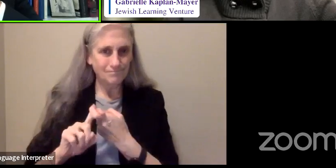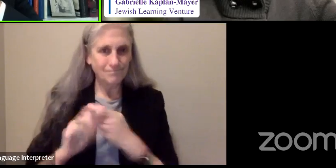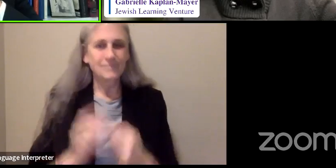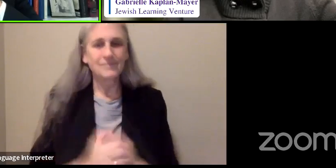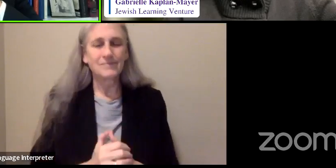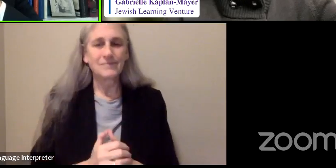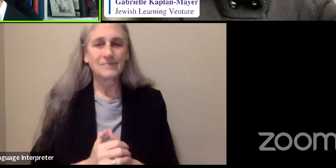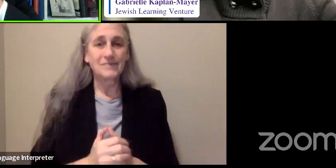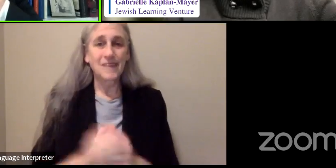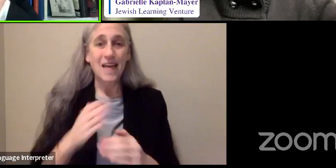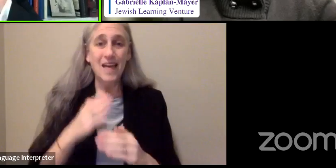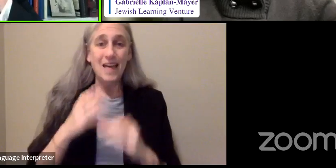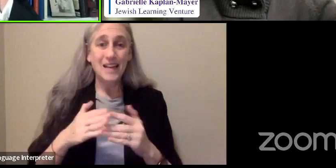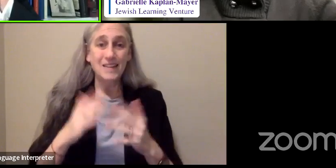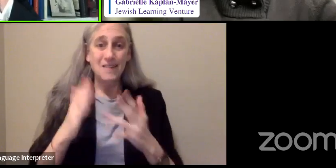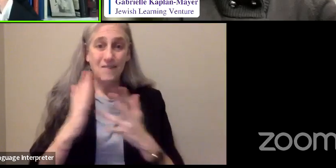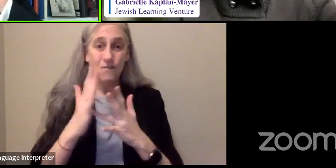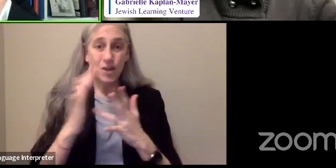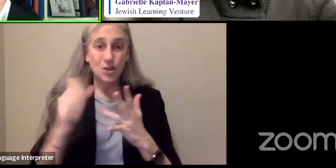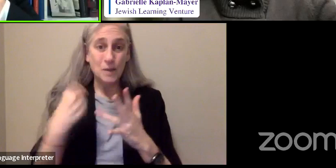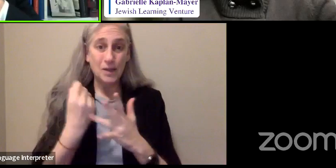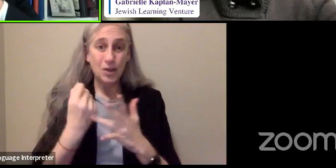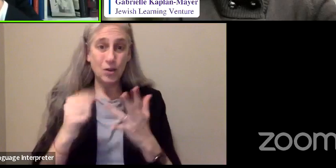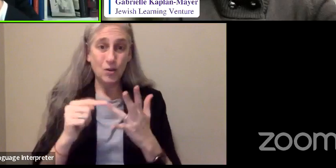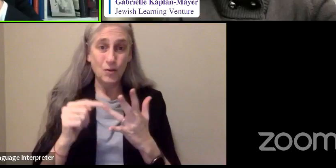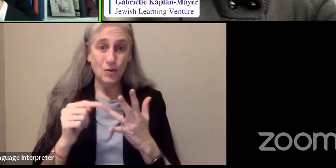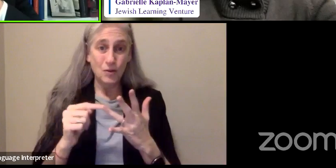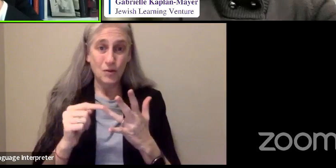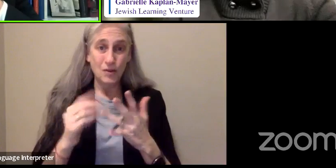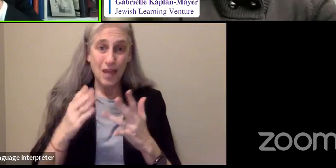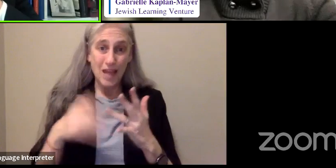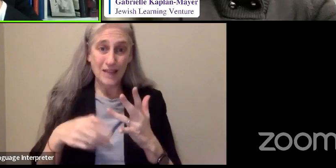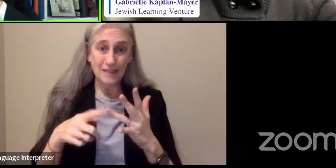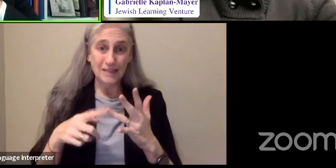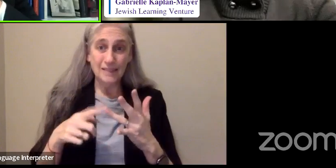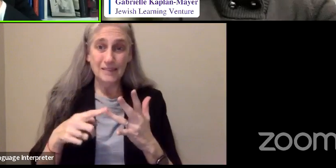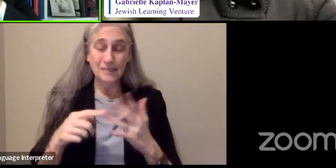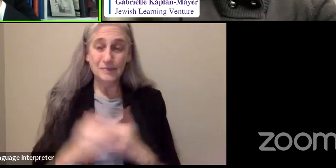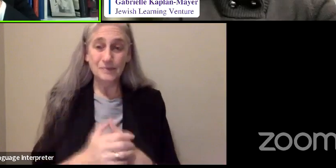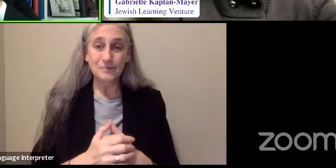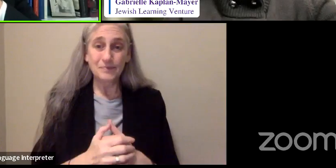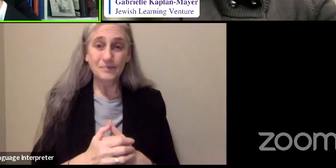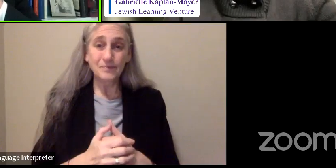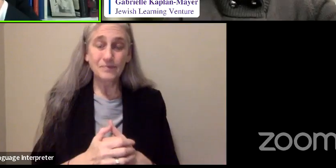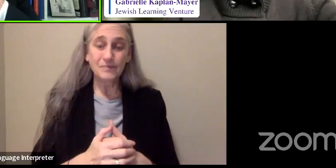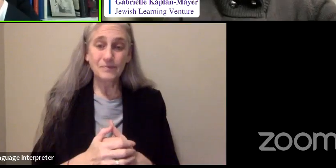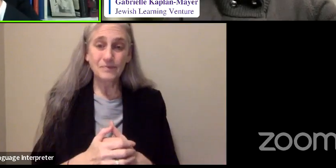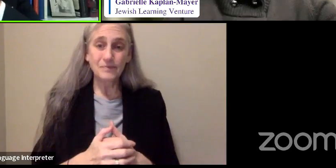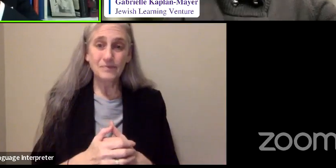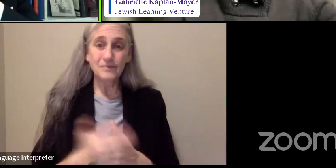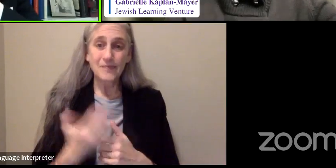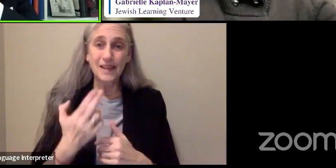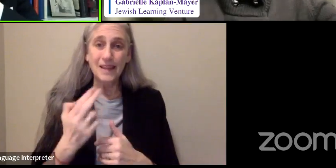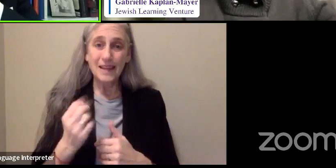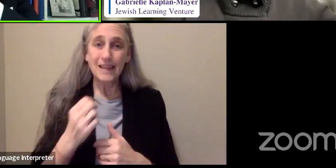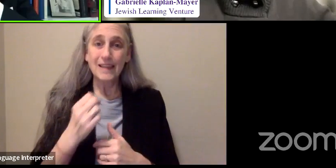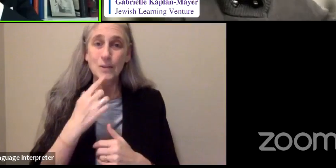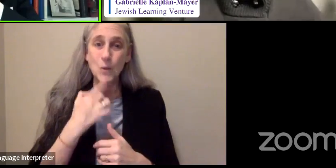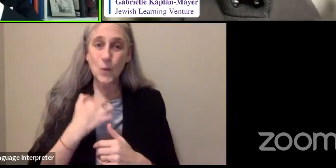And at the end of our freshman year, he came over and he said,